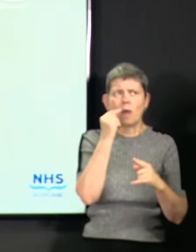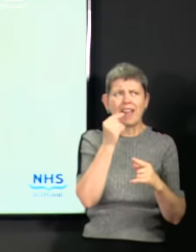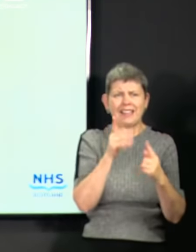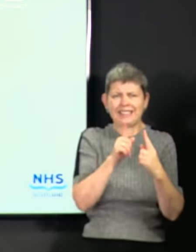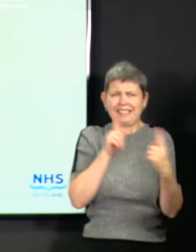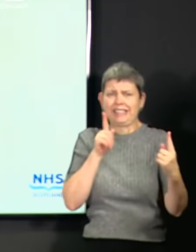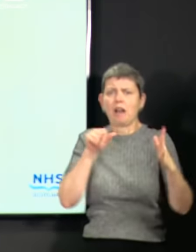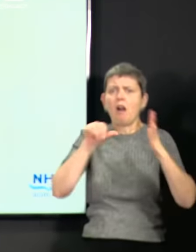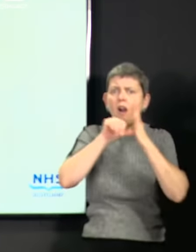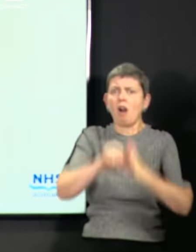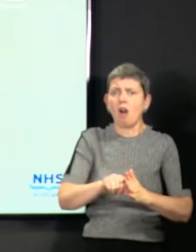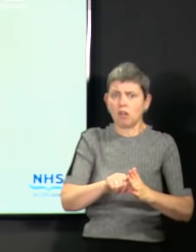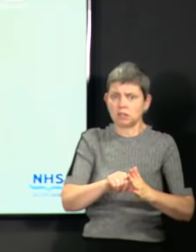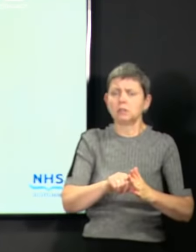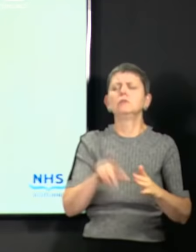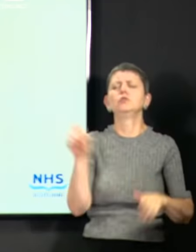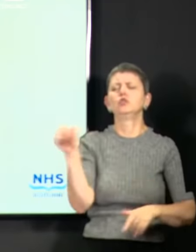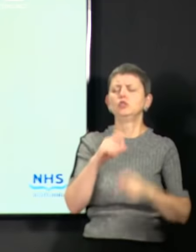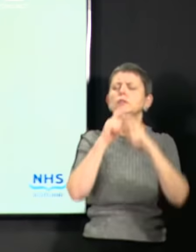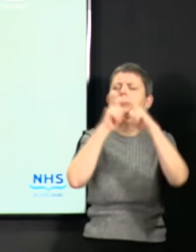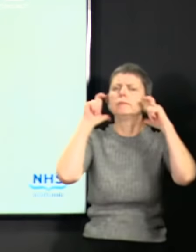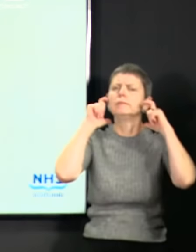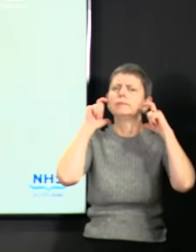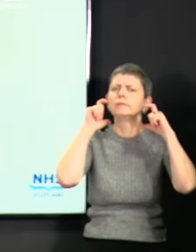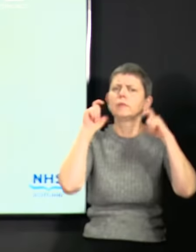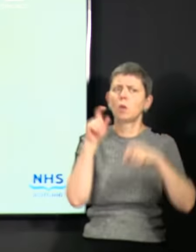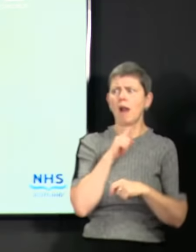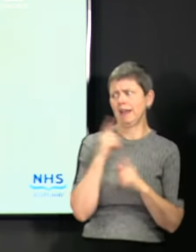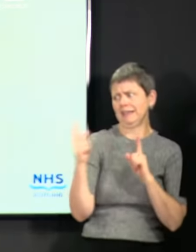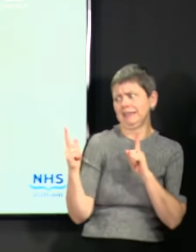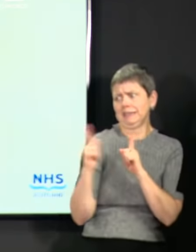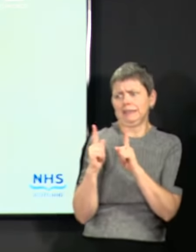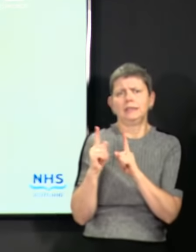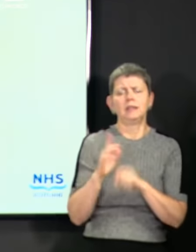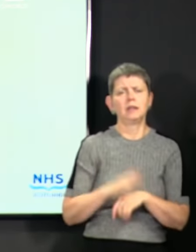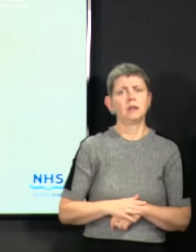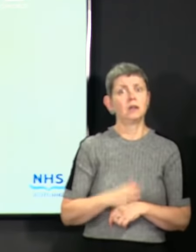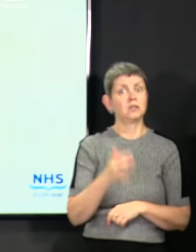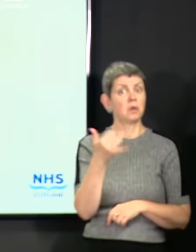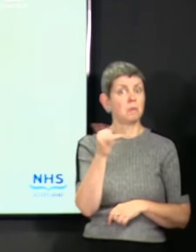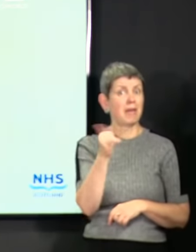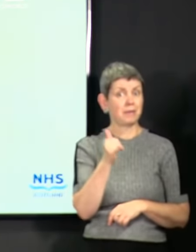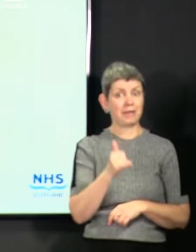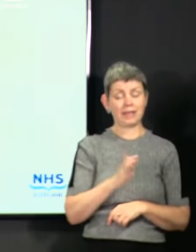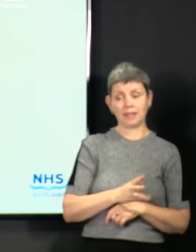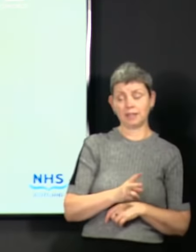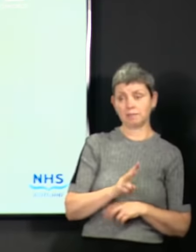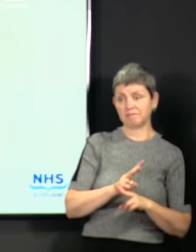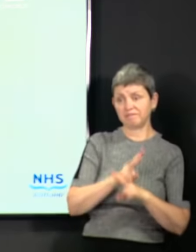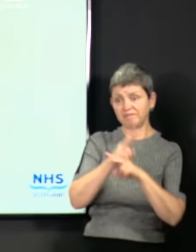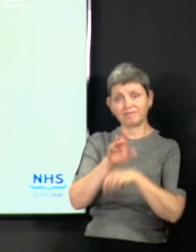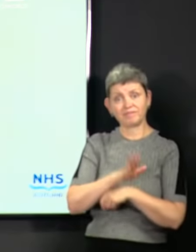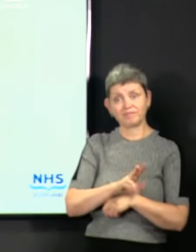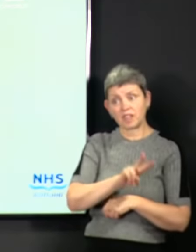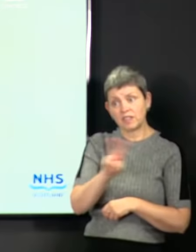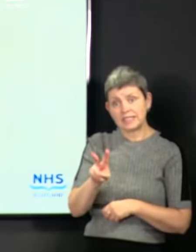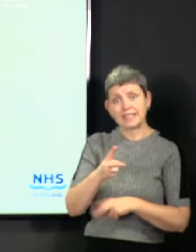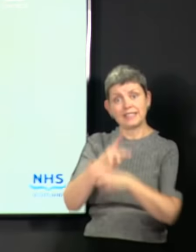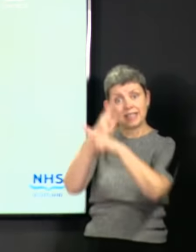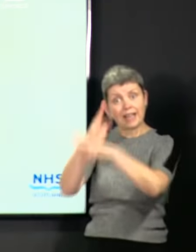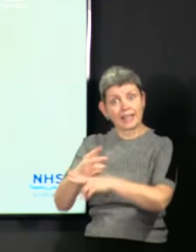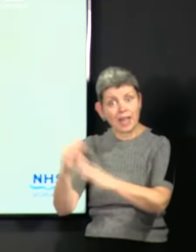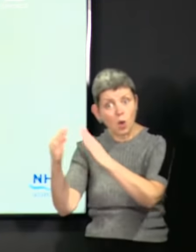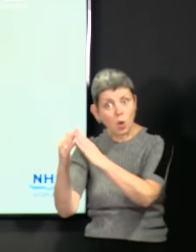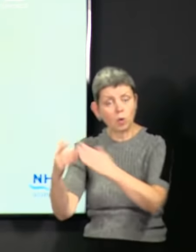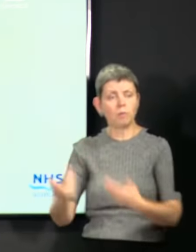particularly if they're at risk, you're at risk of close contact with others. That might include care home visits to the elderly, visits to